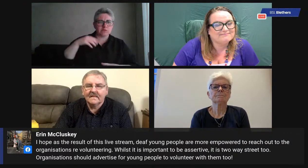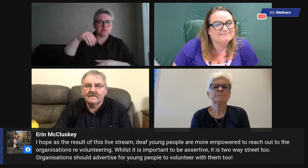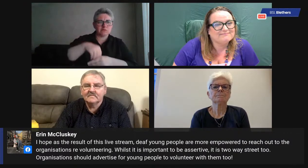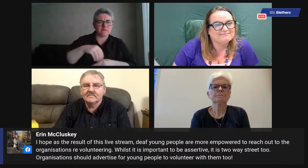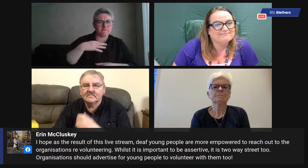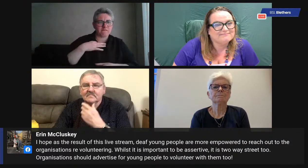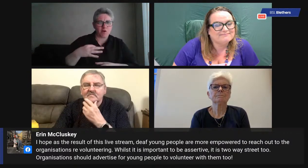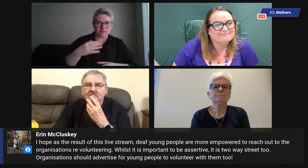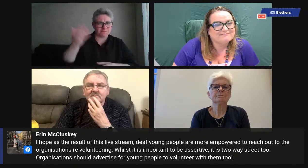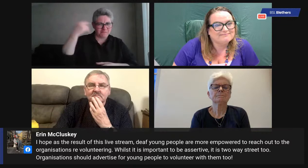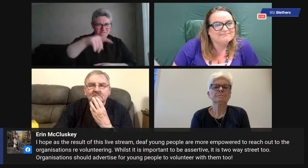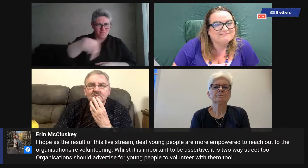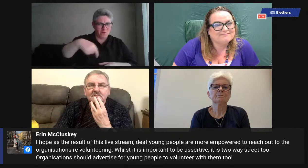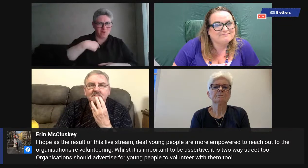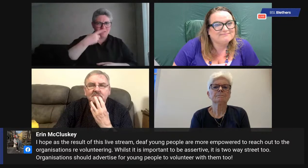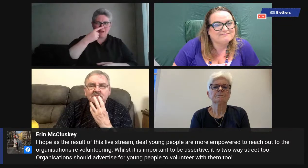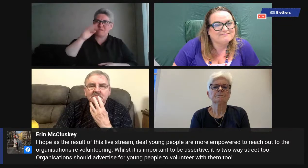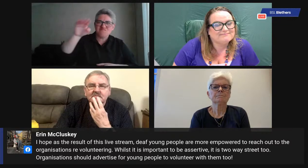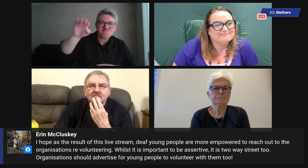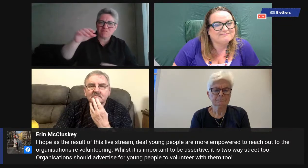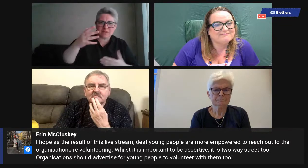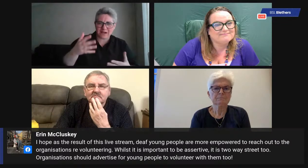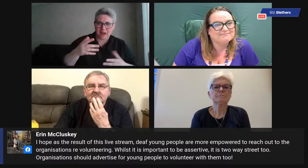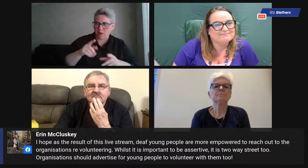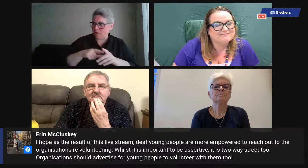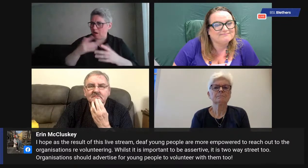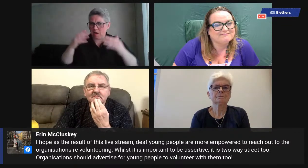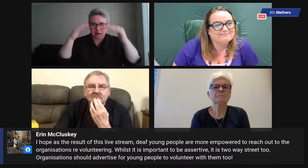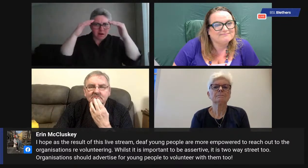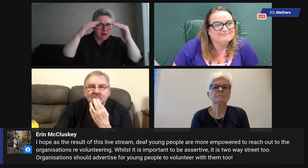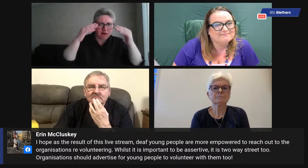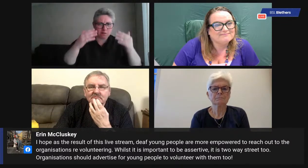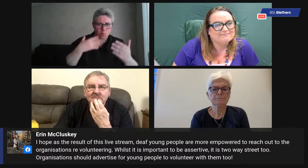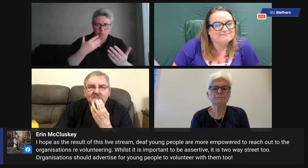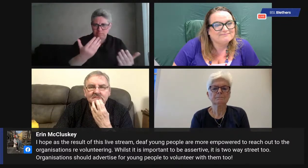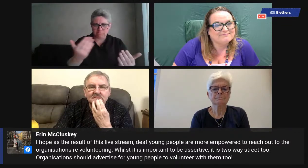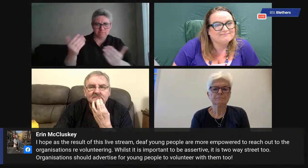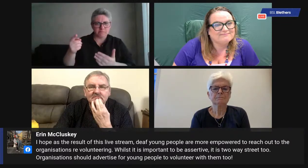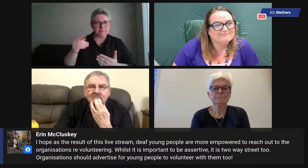Organizations should advertise for young people to volunteer with them as well.